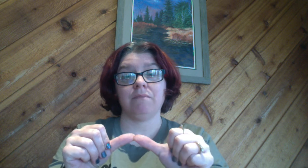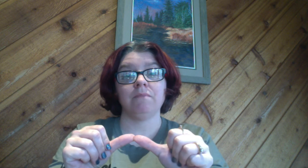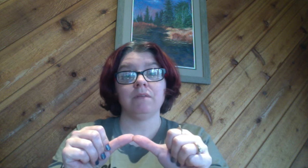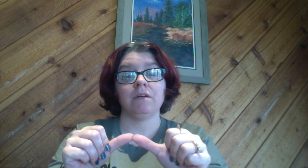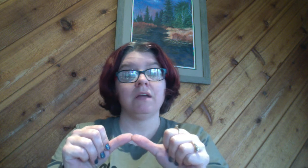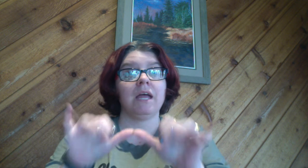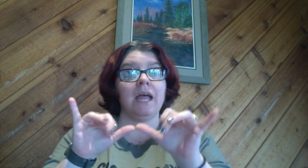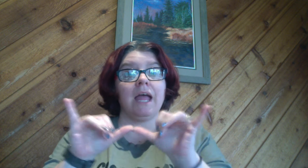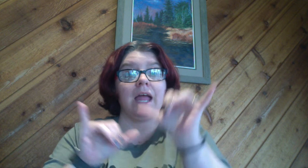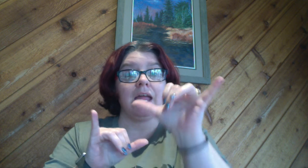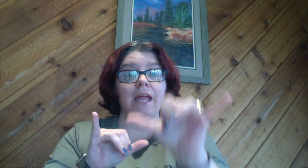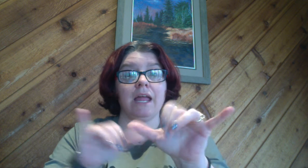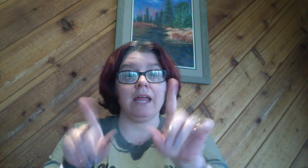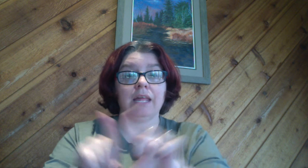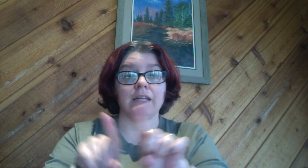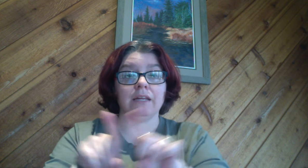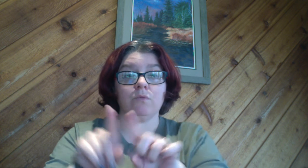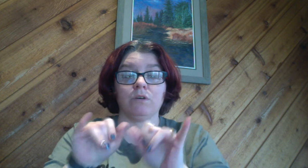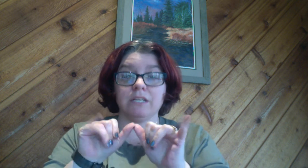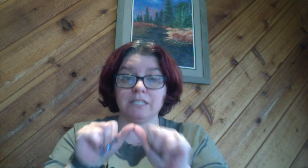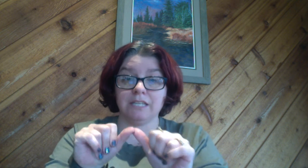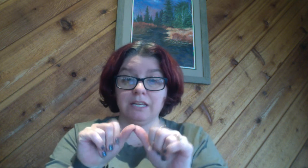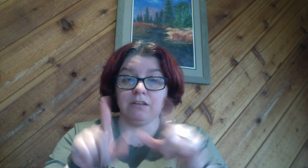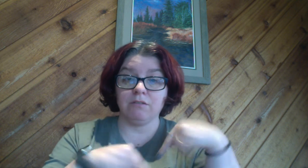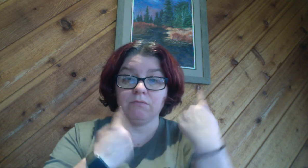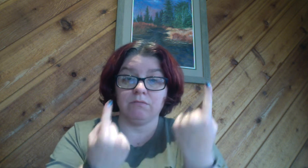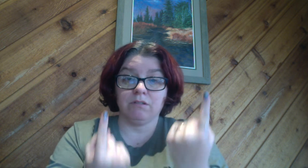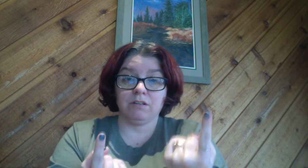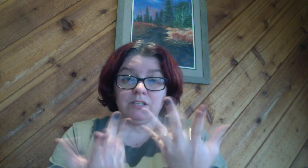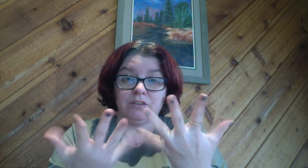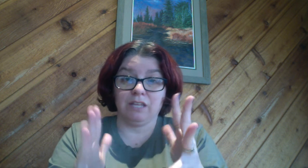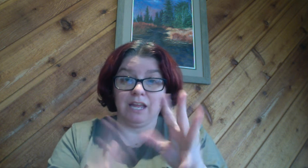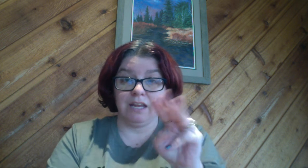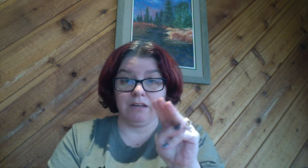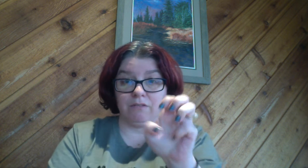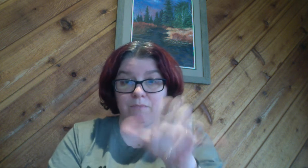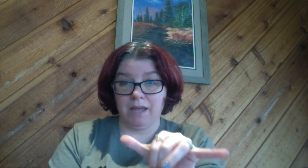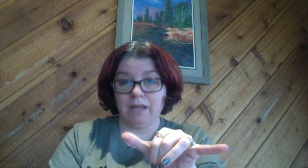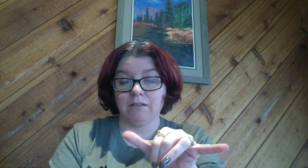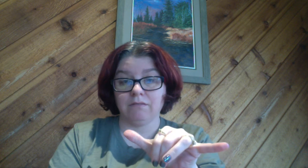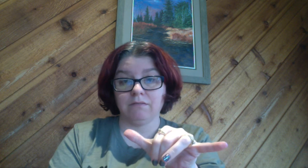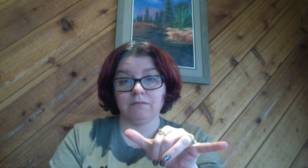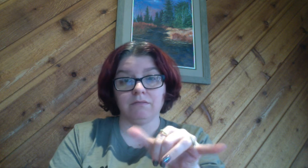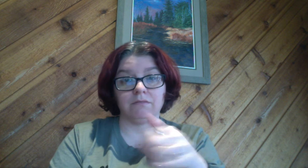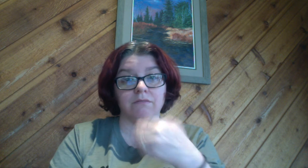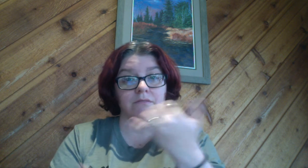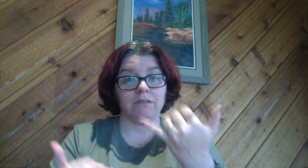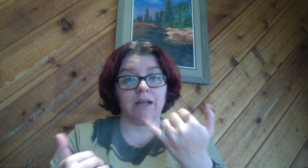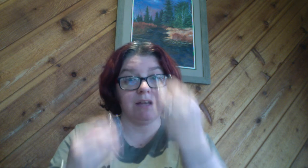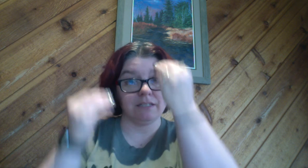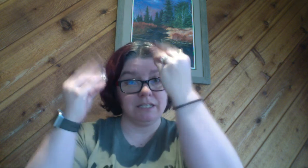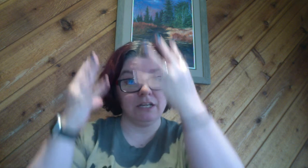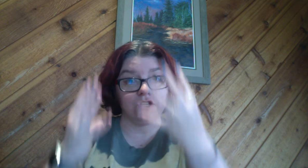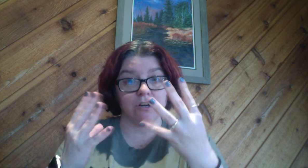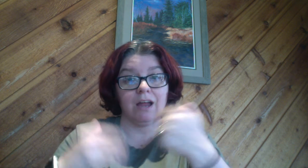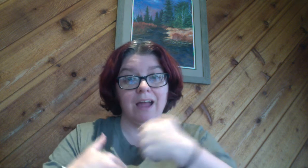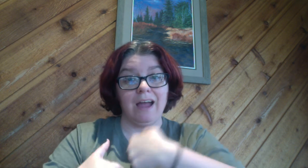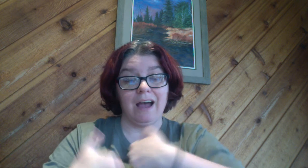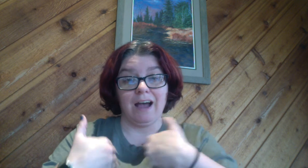and it will continue until the end of May now as a teacher I